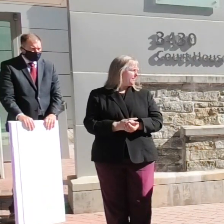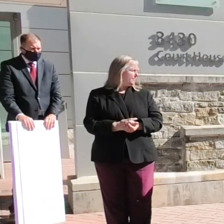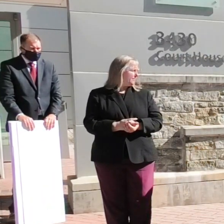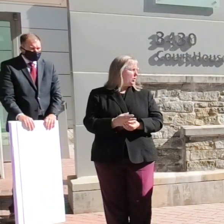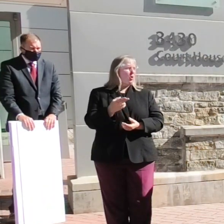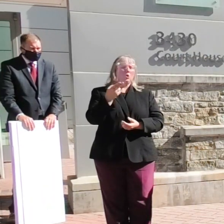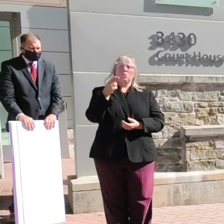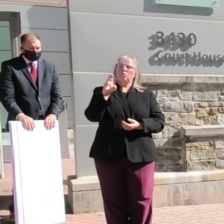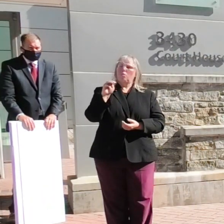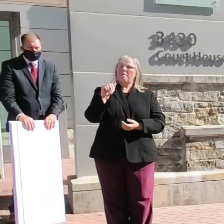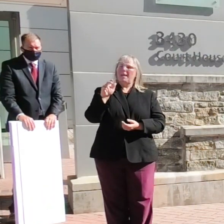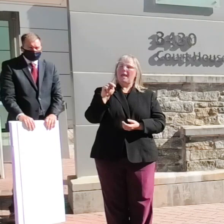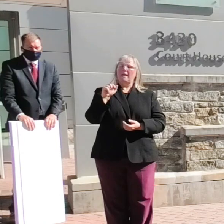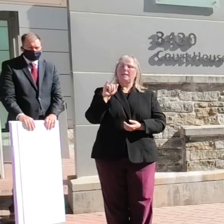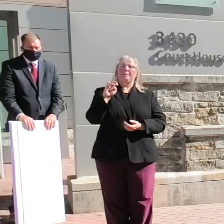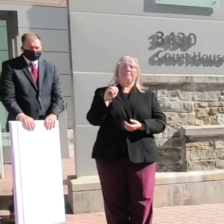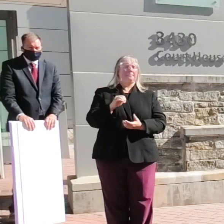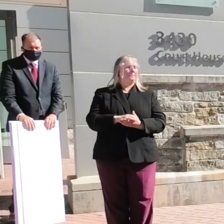humana